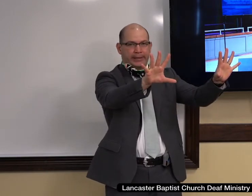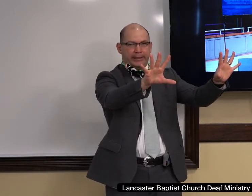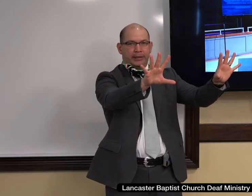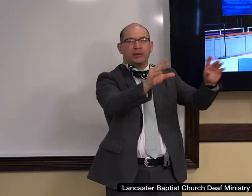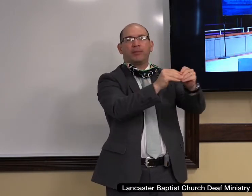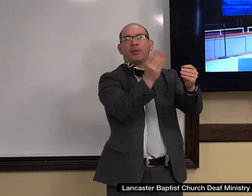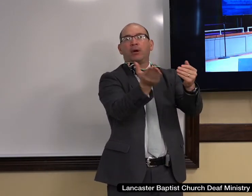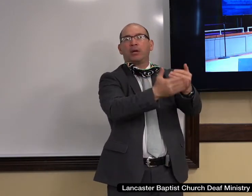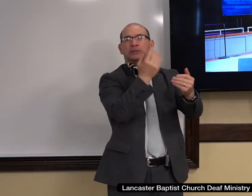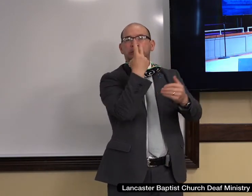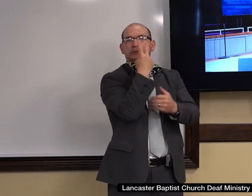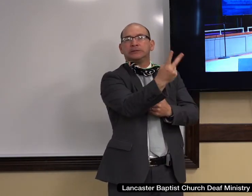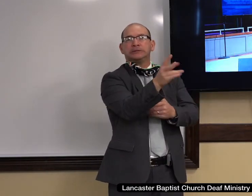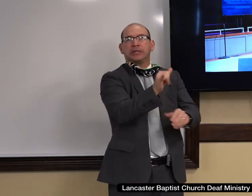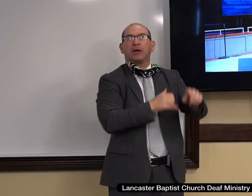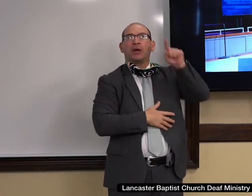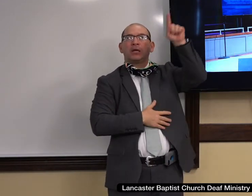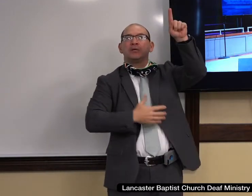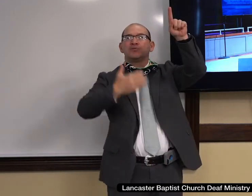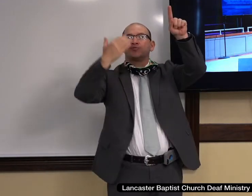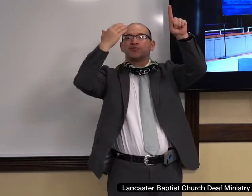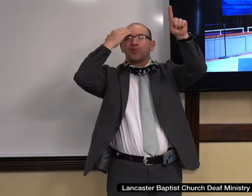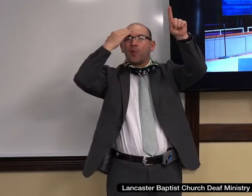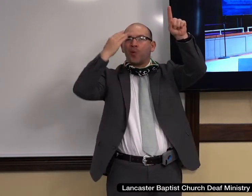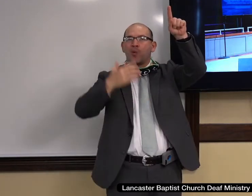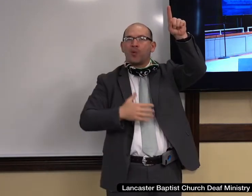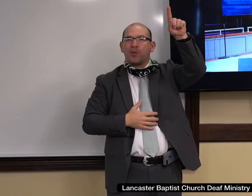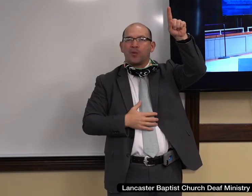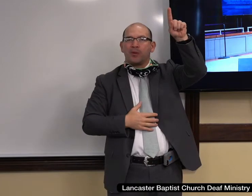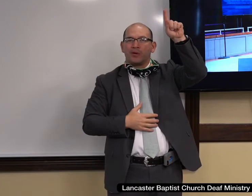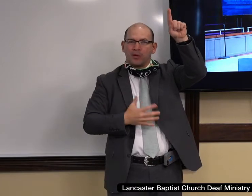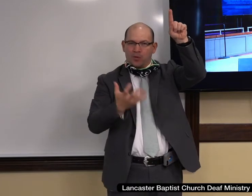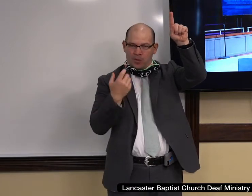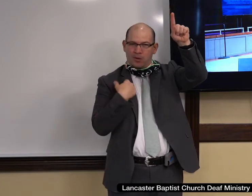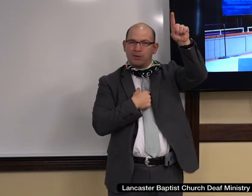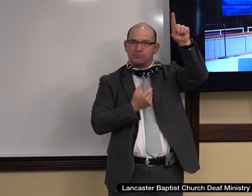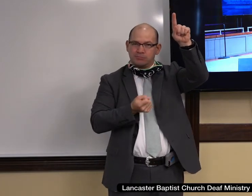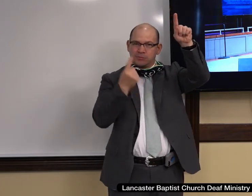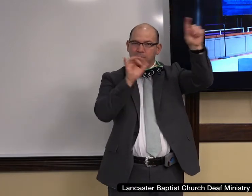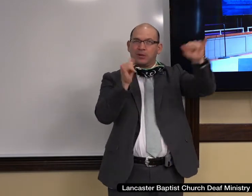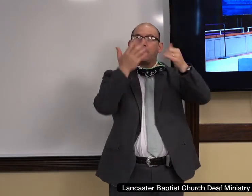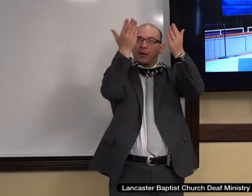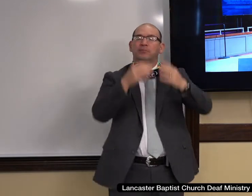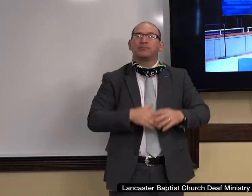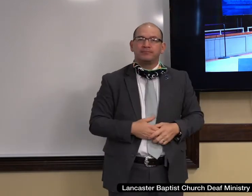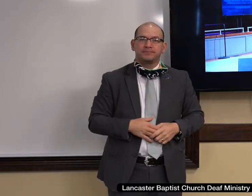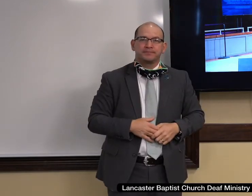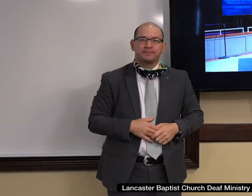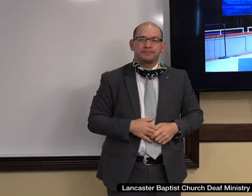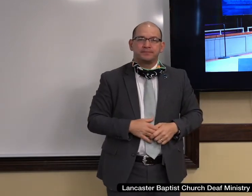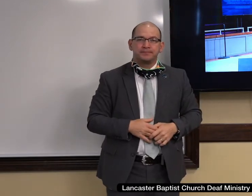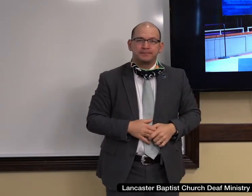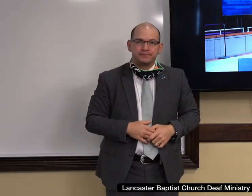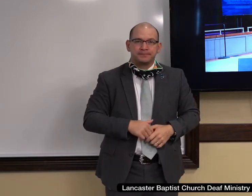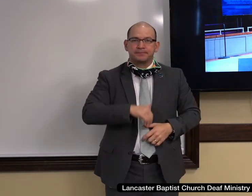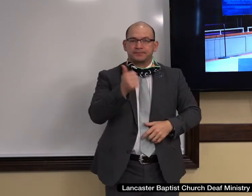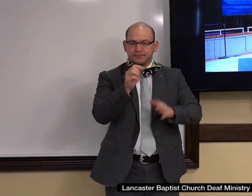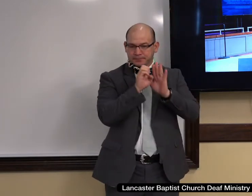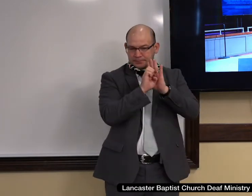he sees it the way he would have us to see it. Another analogy that we see in the